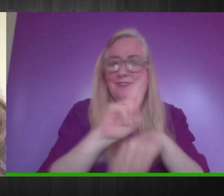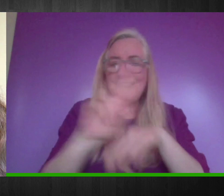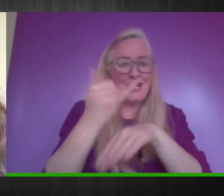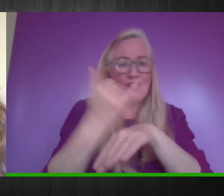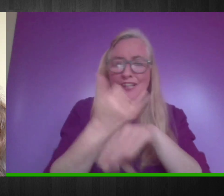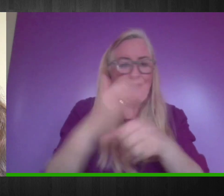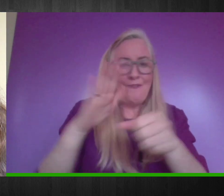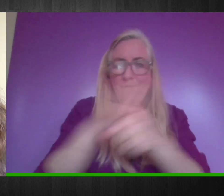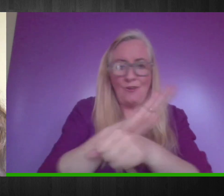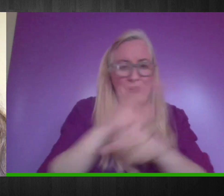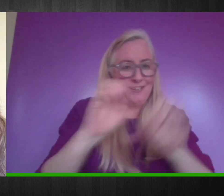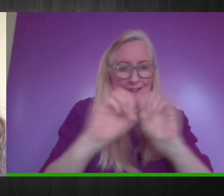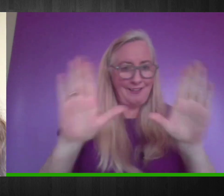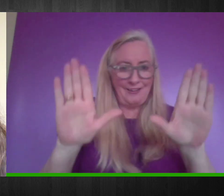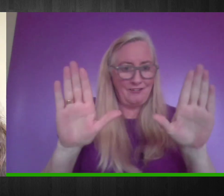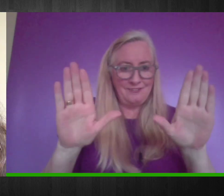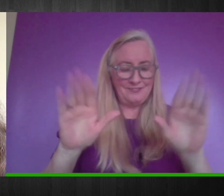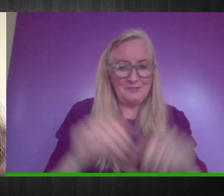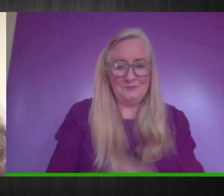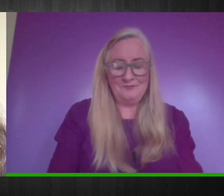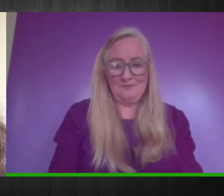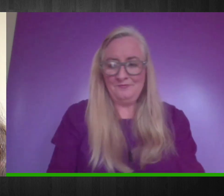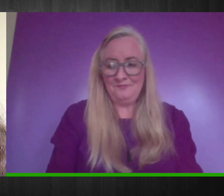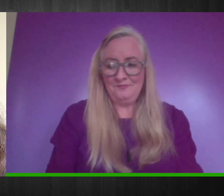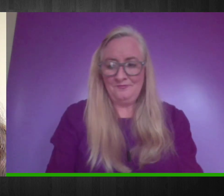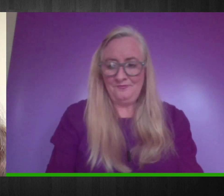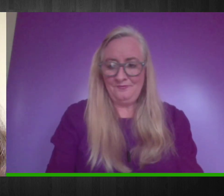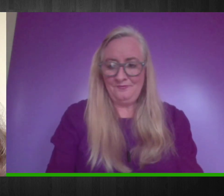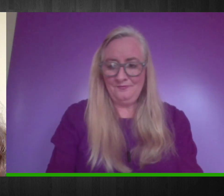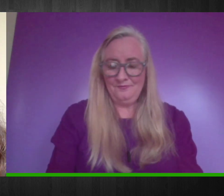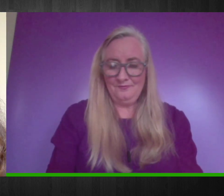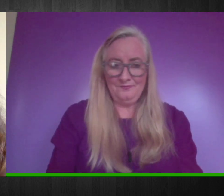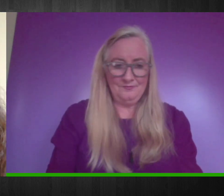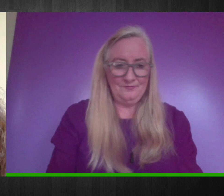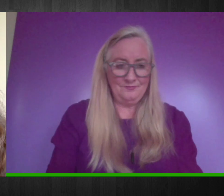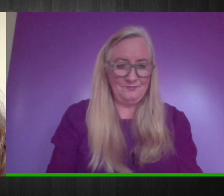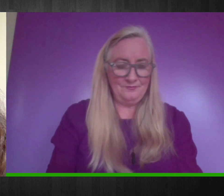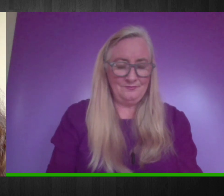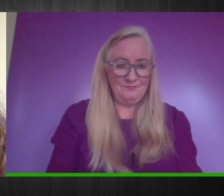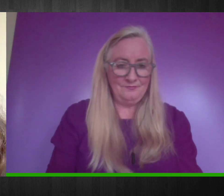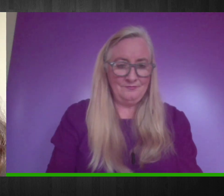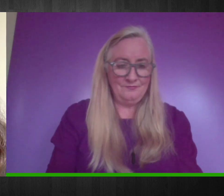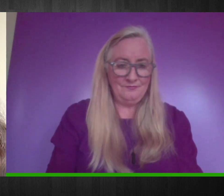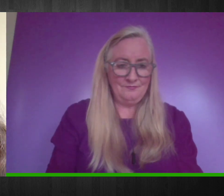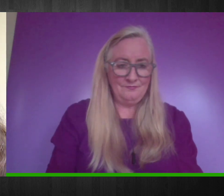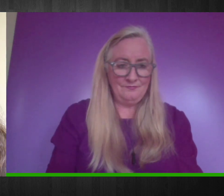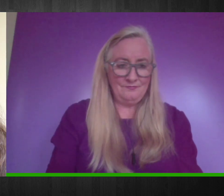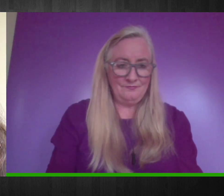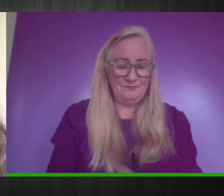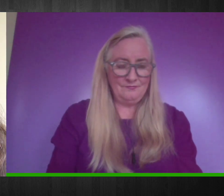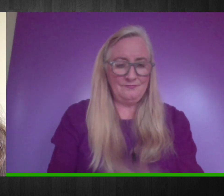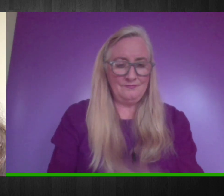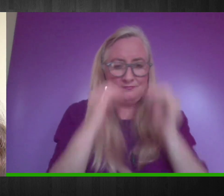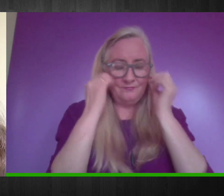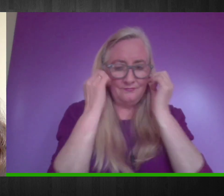-19 on persons with disabilities. We're very grateful to our panellists this evening who are going to provide international and Irish perspectives